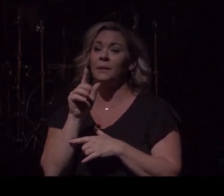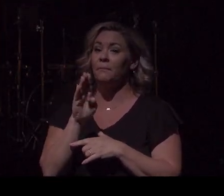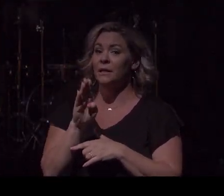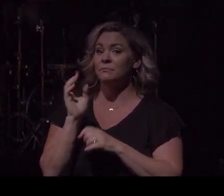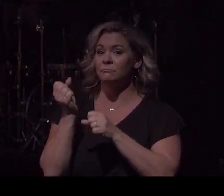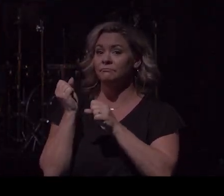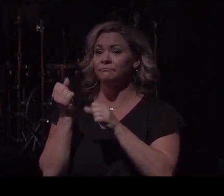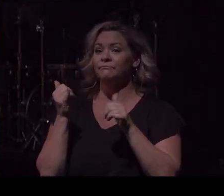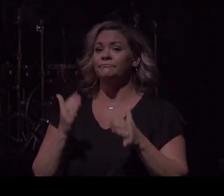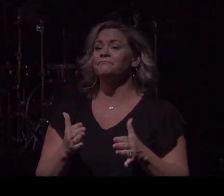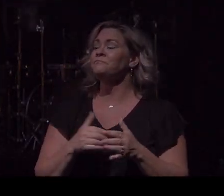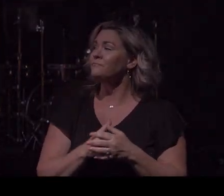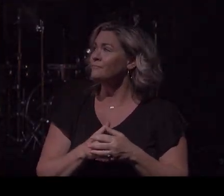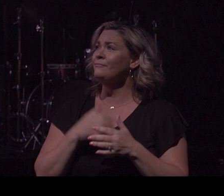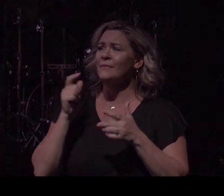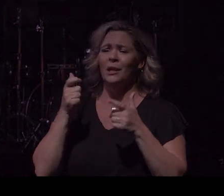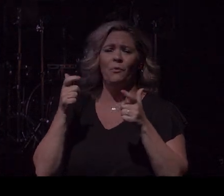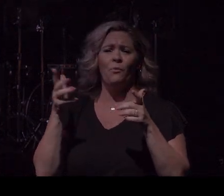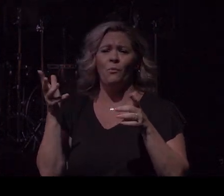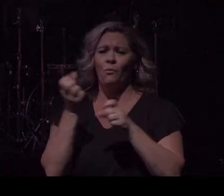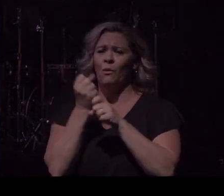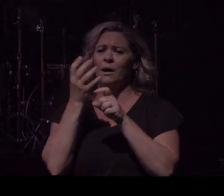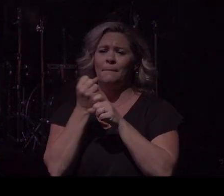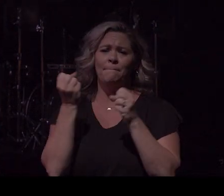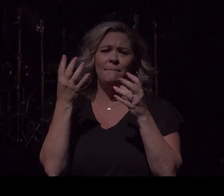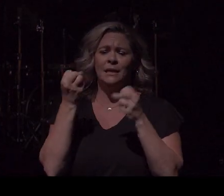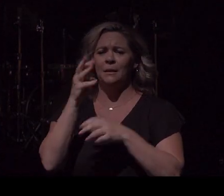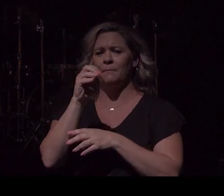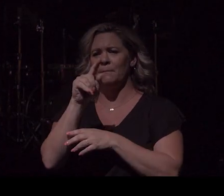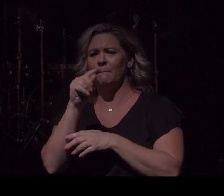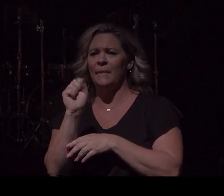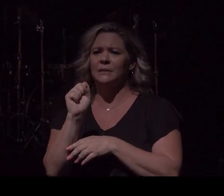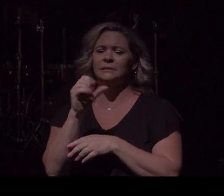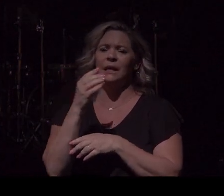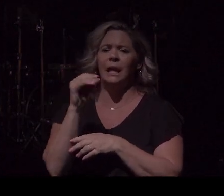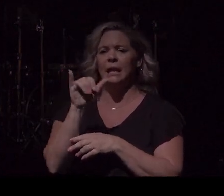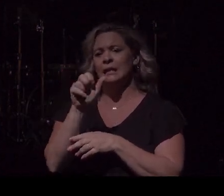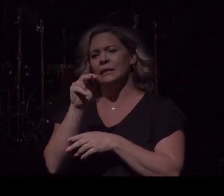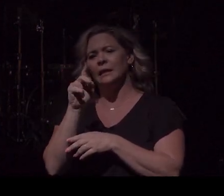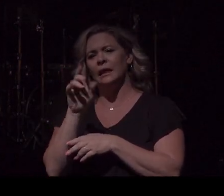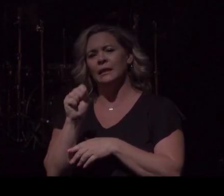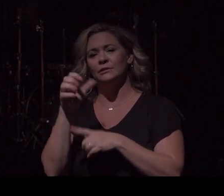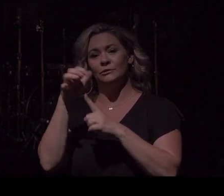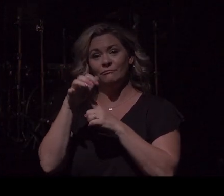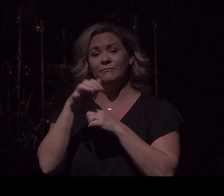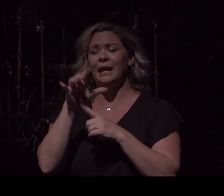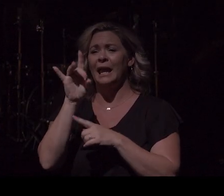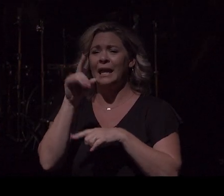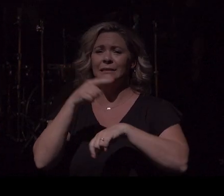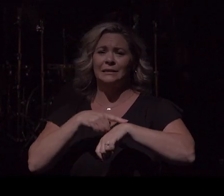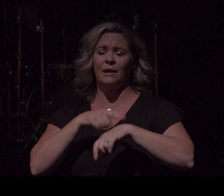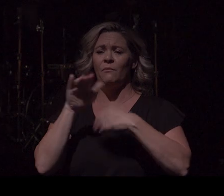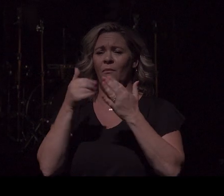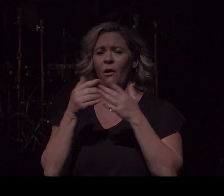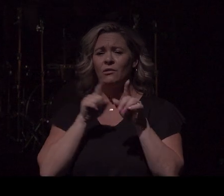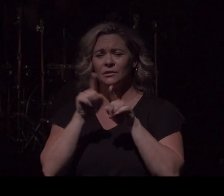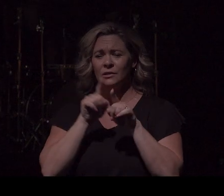championships playing for the Mets and the Yankees. He was an eight-time All-Star. He was an epic player on the field.